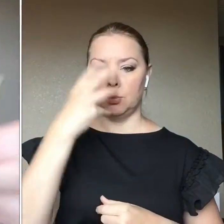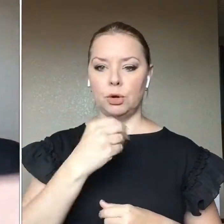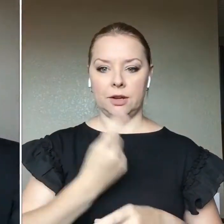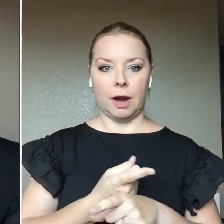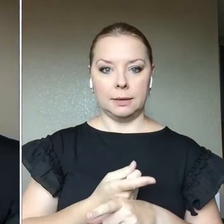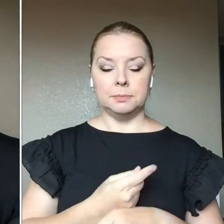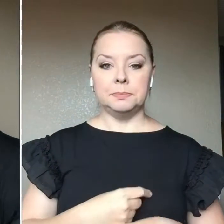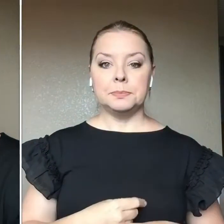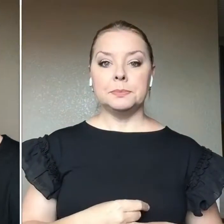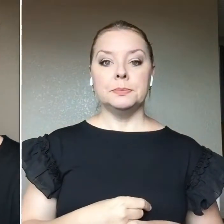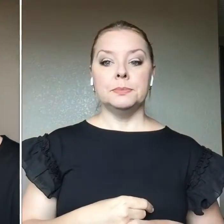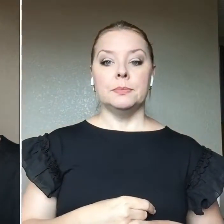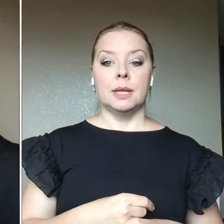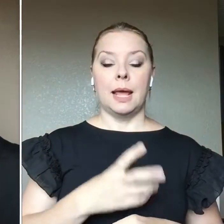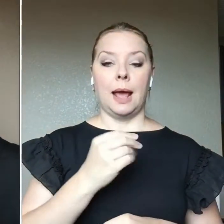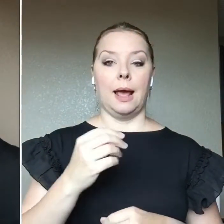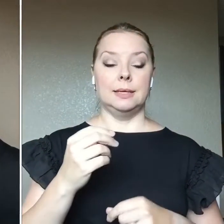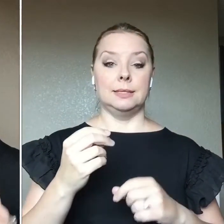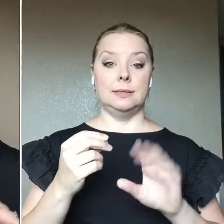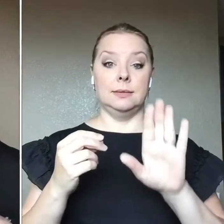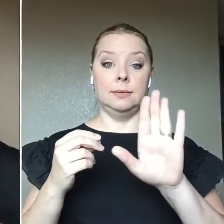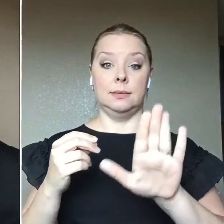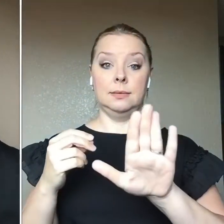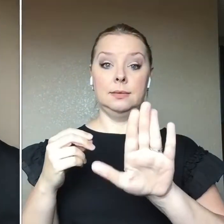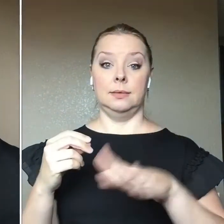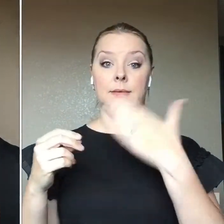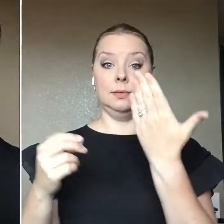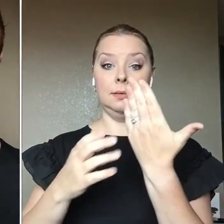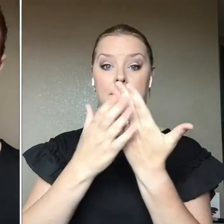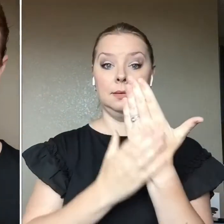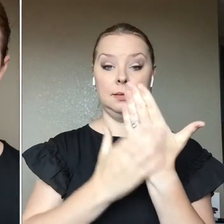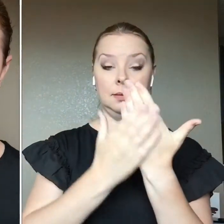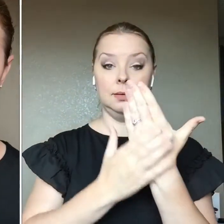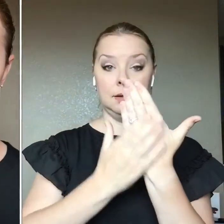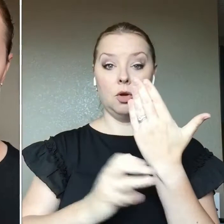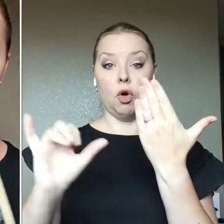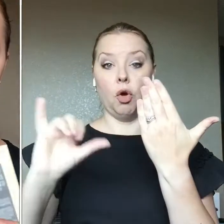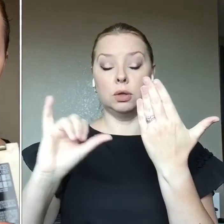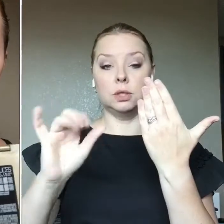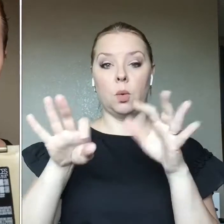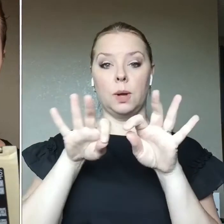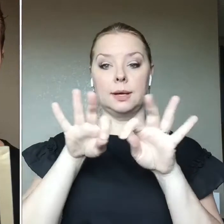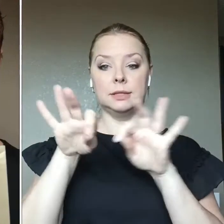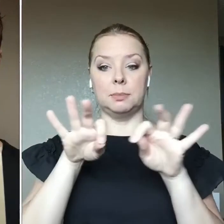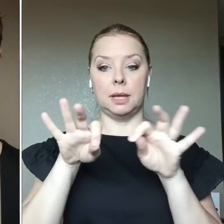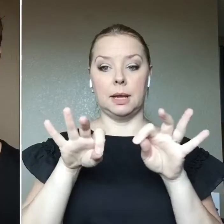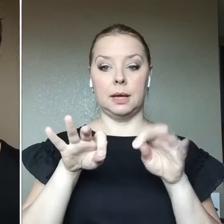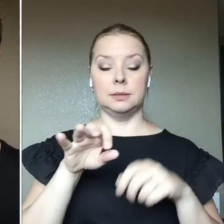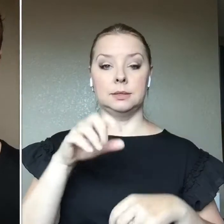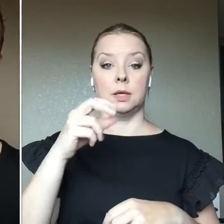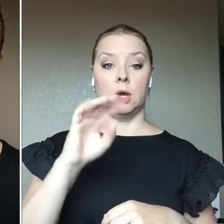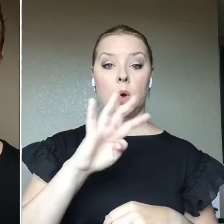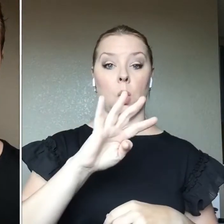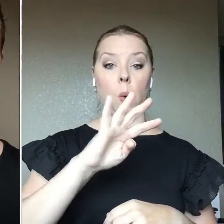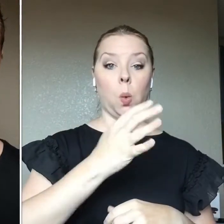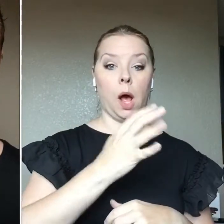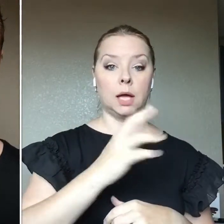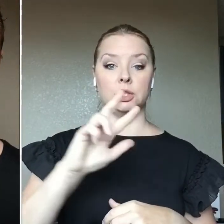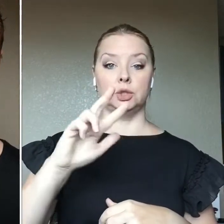And these on the back also, let me close it, give you the quads, trios, and duos